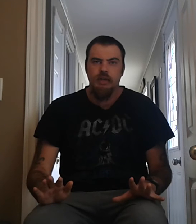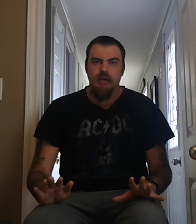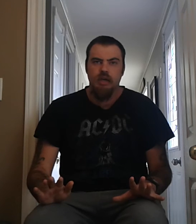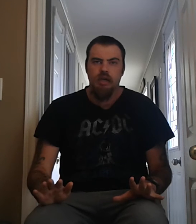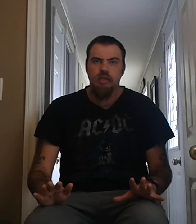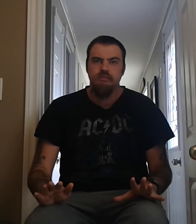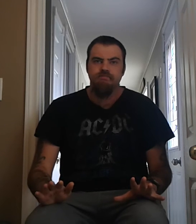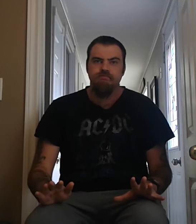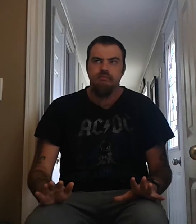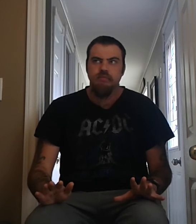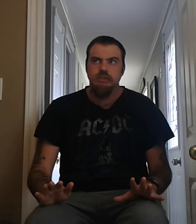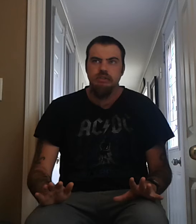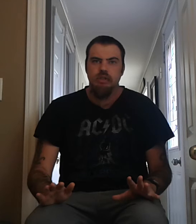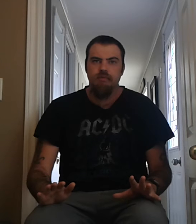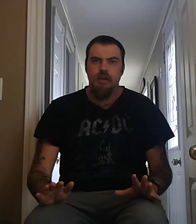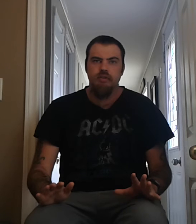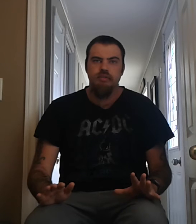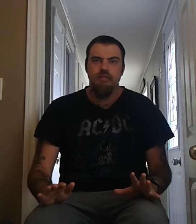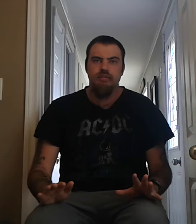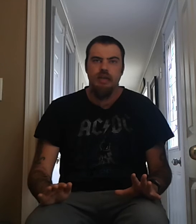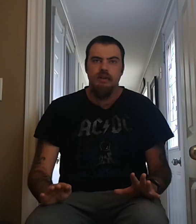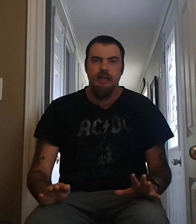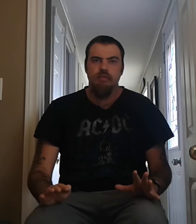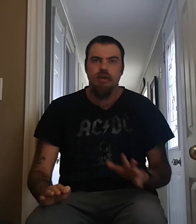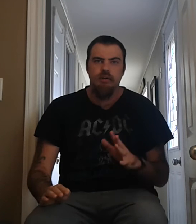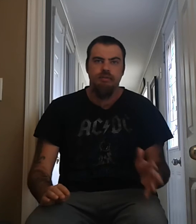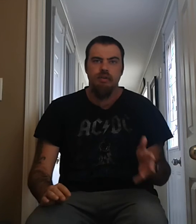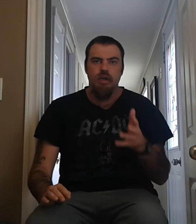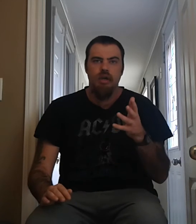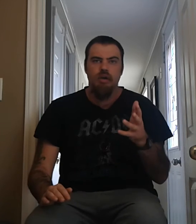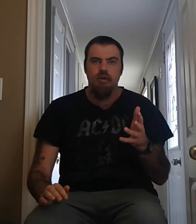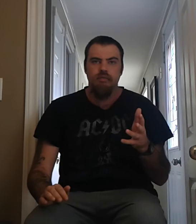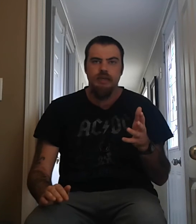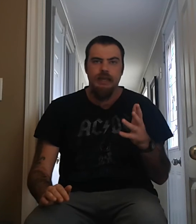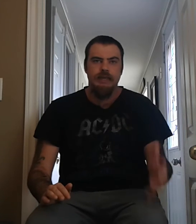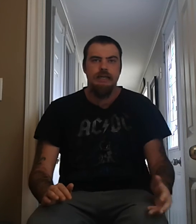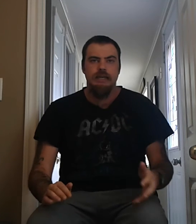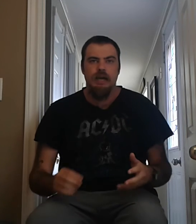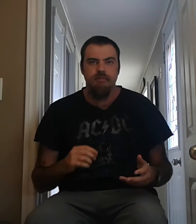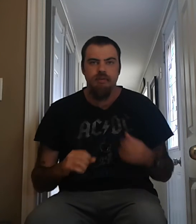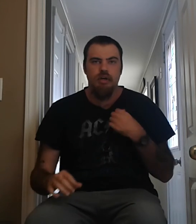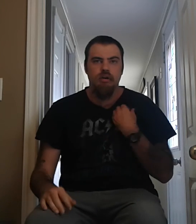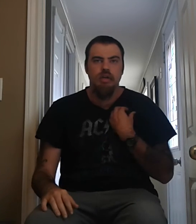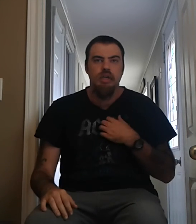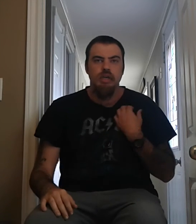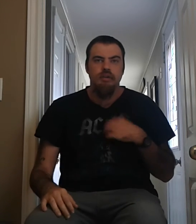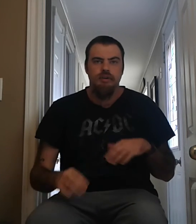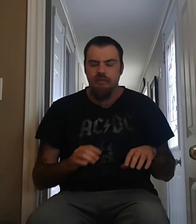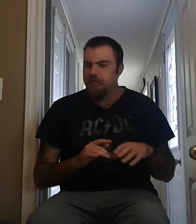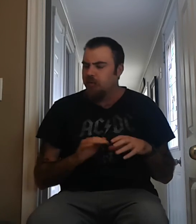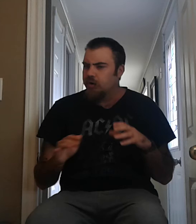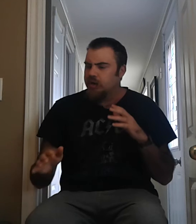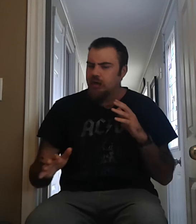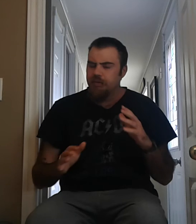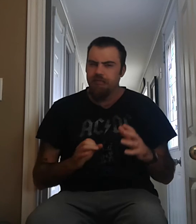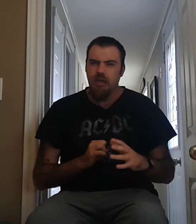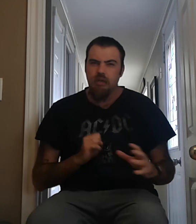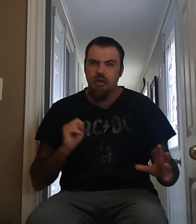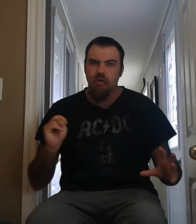like, uh, compared to, say, like, Ready for Love, Can't Get Enough, you know? This is more kind of a mellow